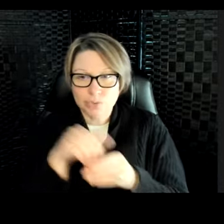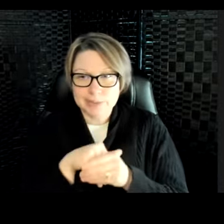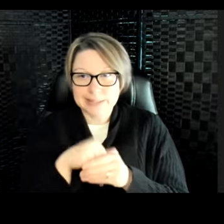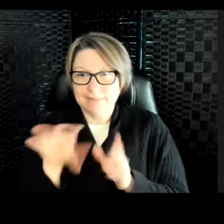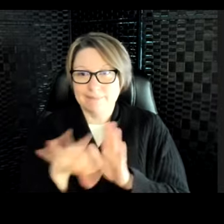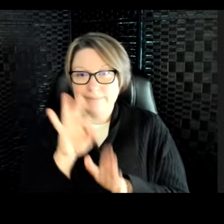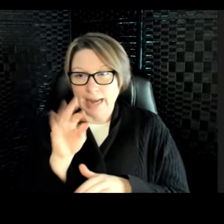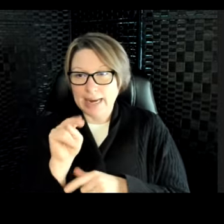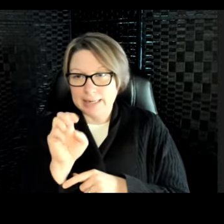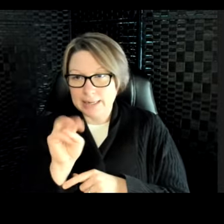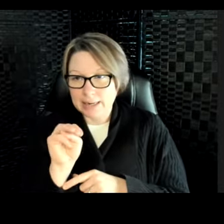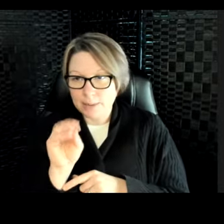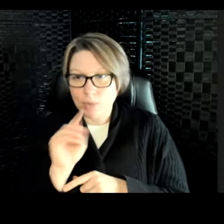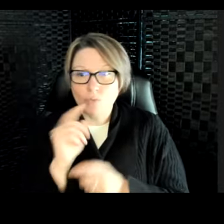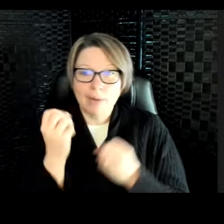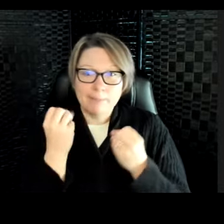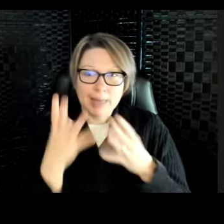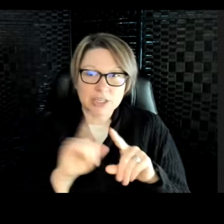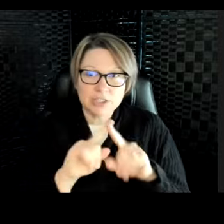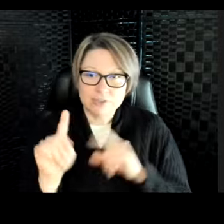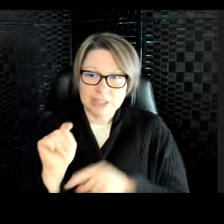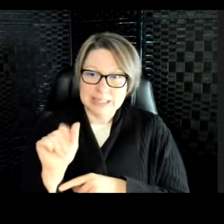There's a whole bunch of different tangs in here, so lots of different fish.